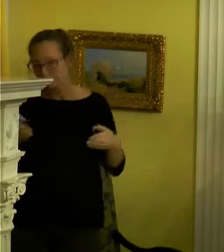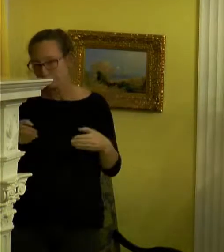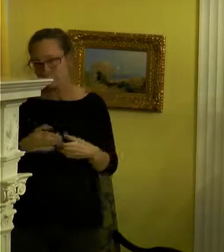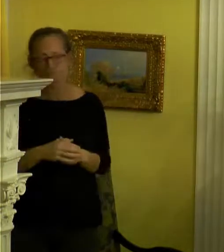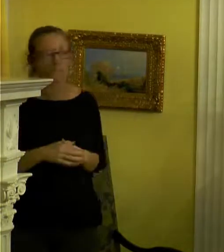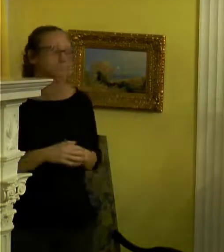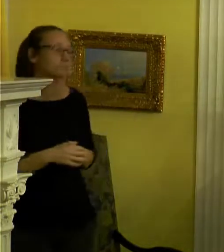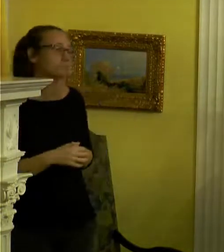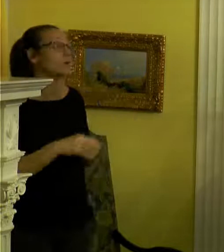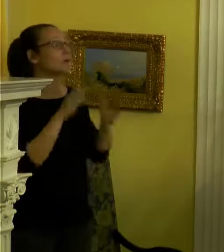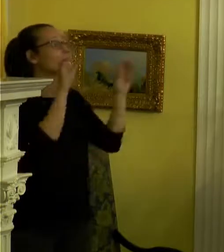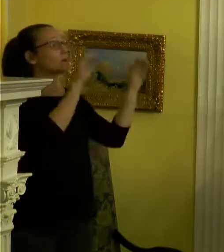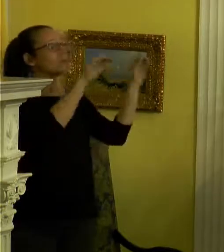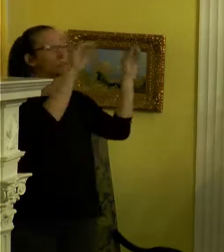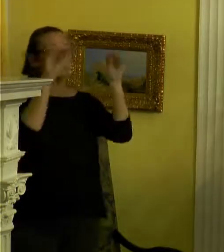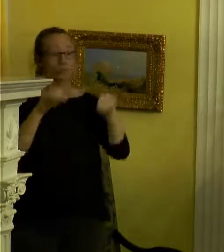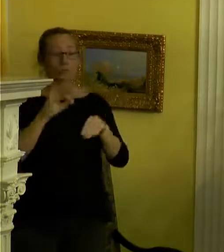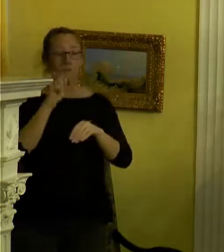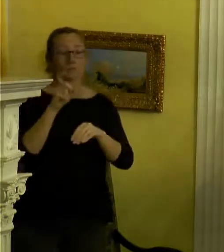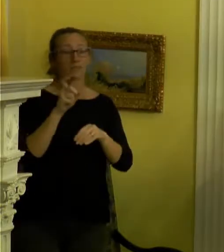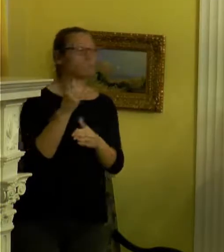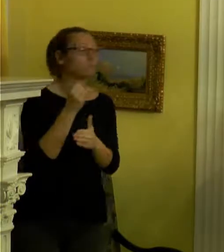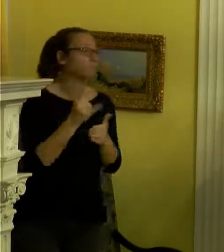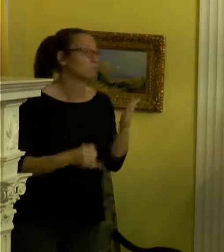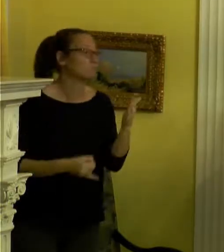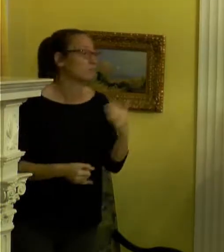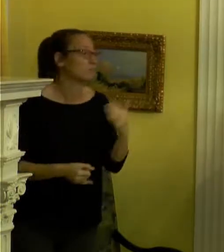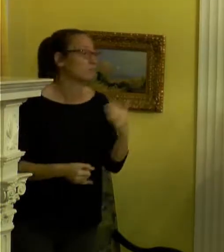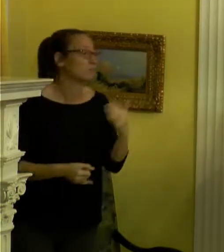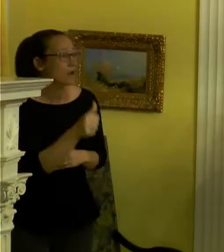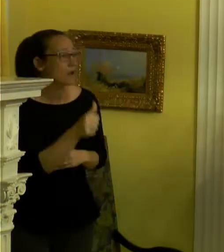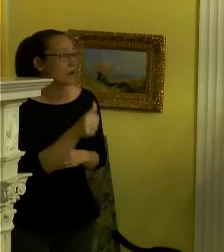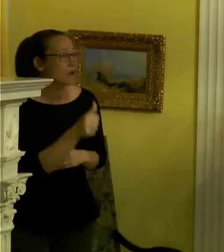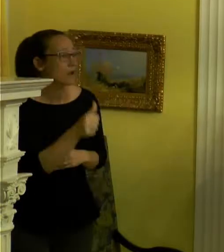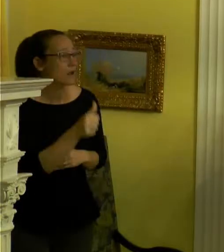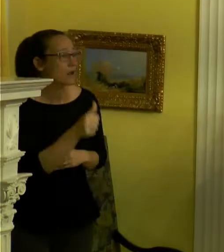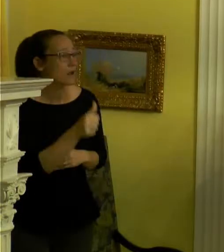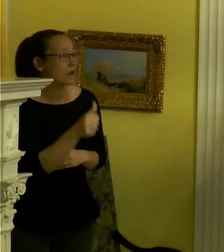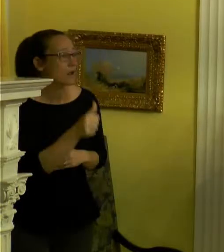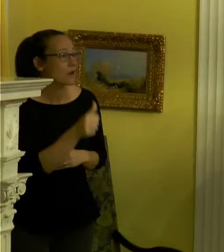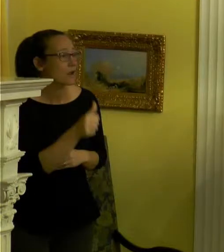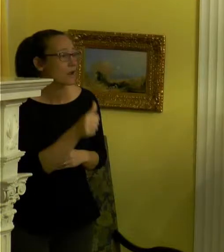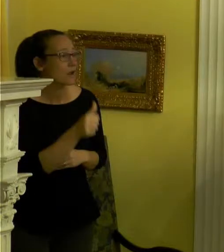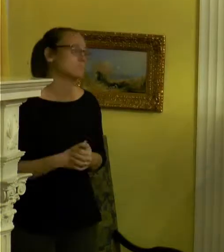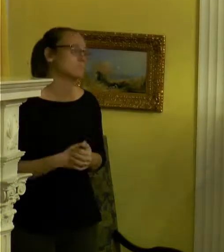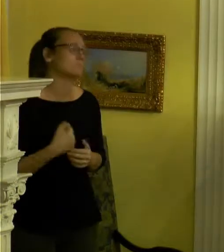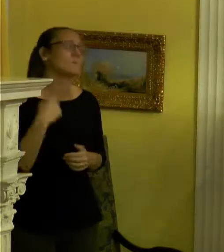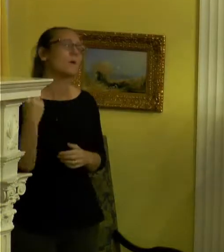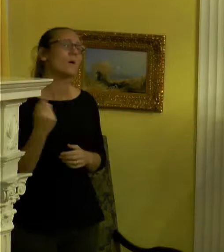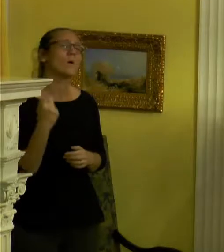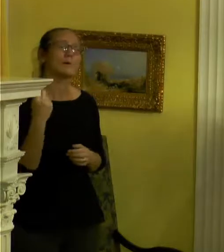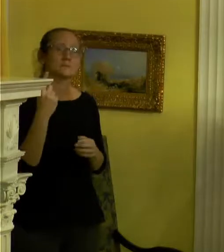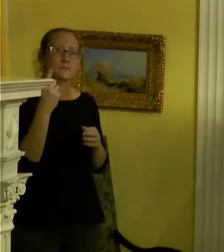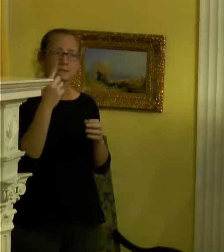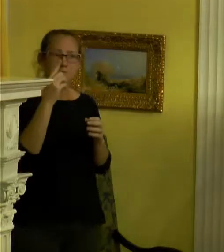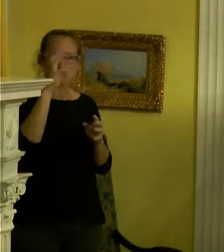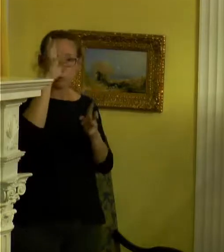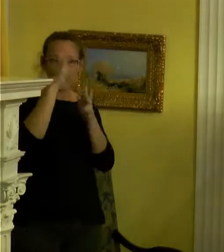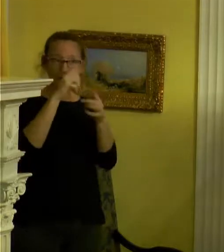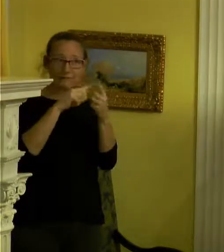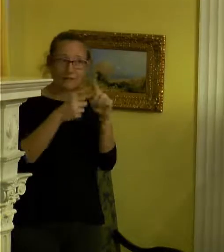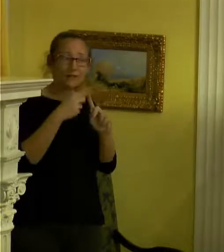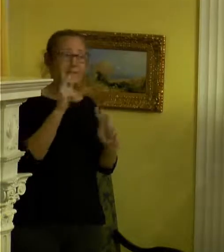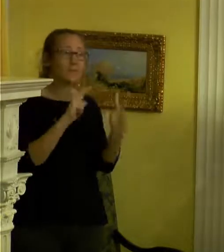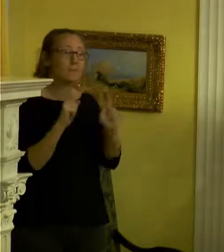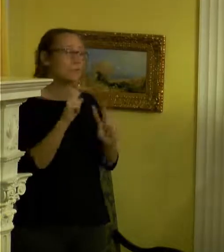When I came to Jacksonville again, art wasn't on my mind. I had always been, like, the creative friend that